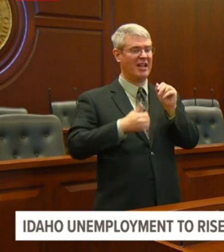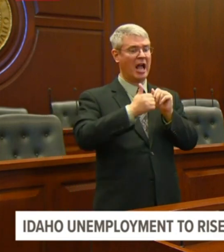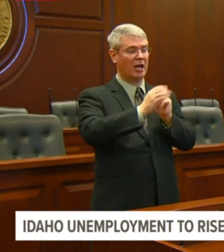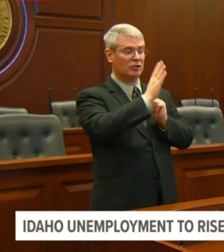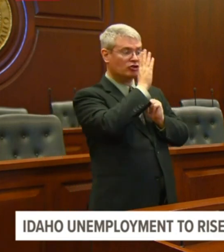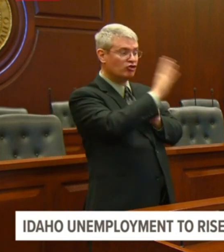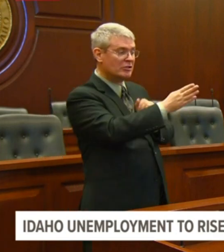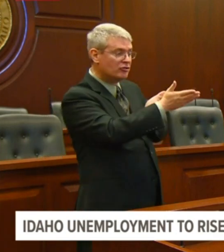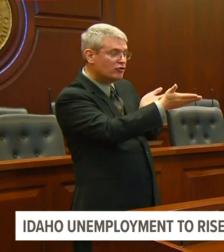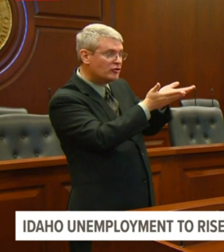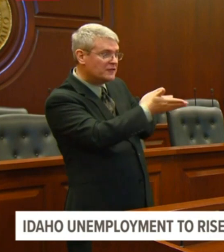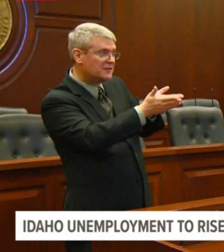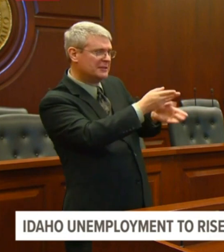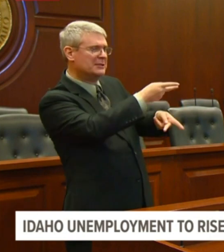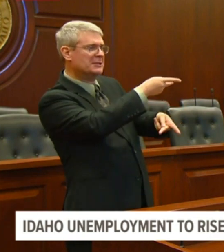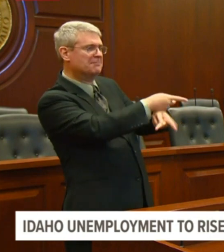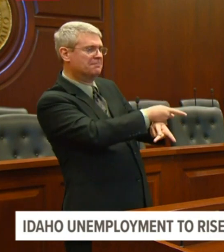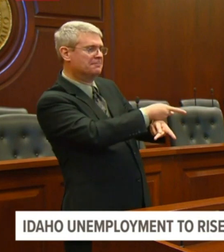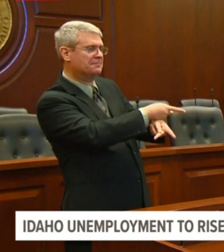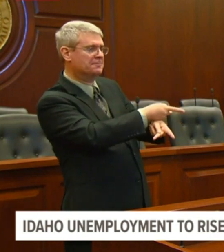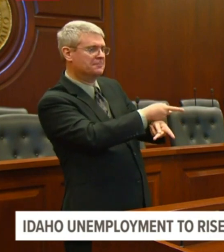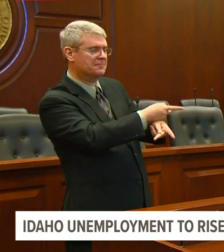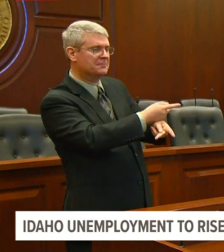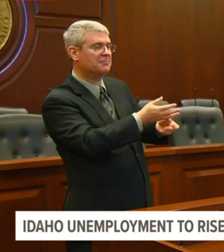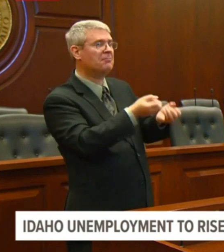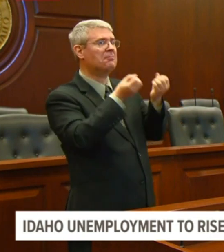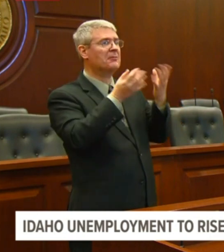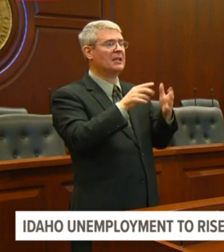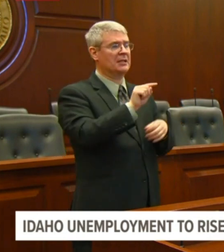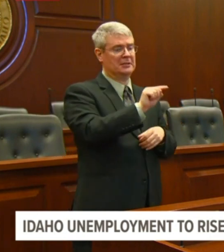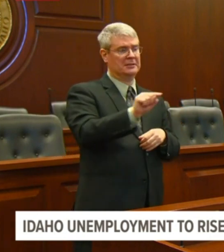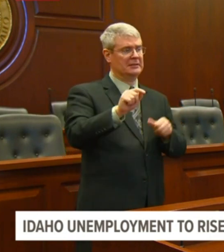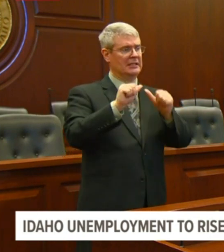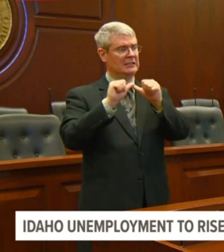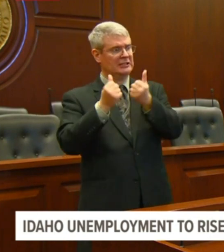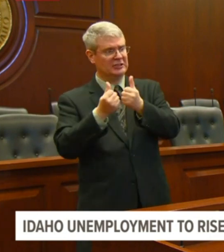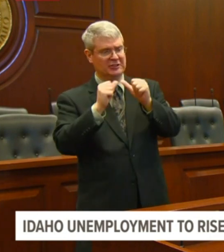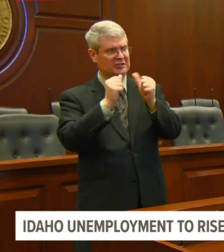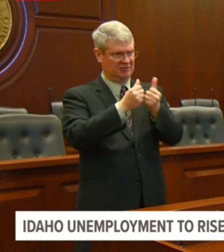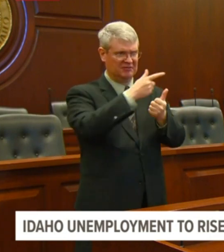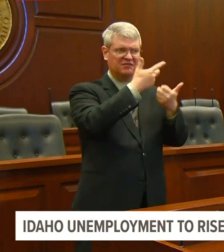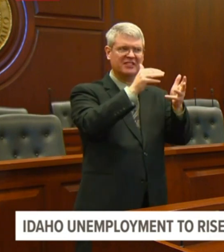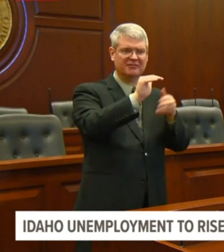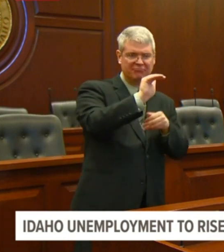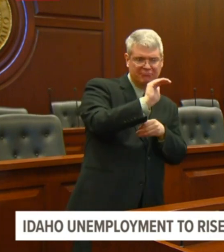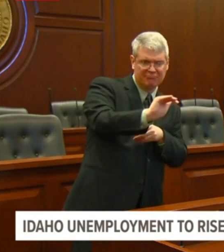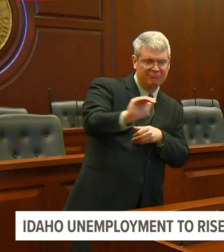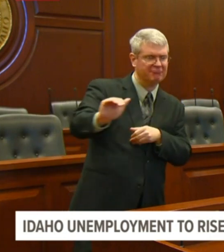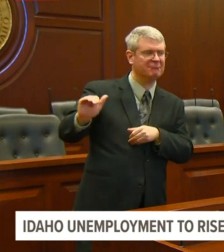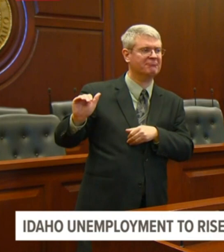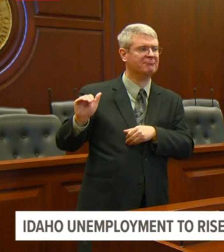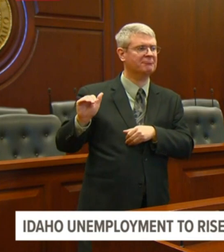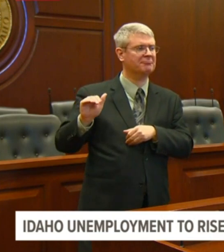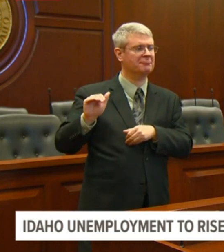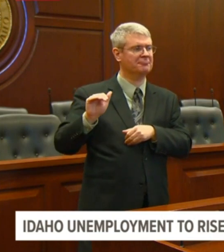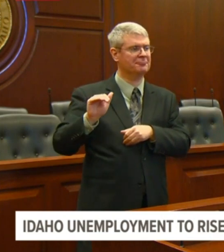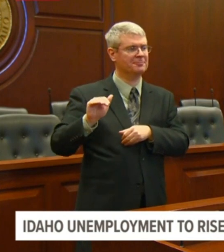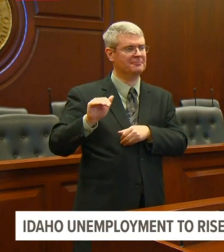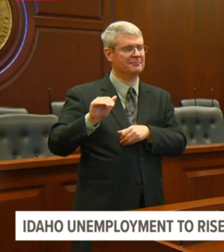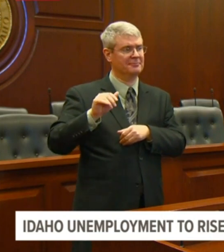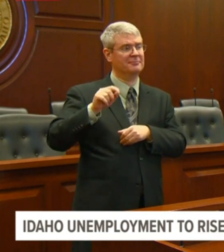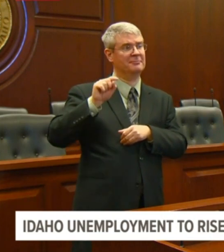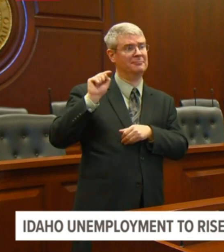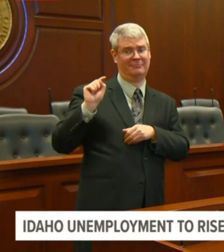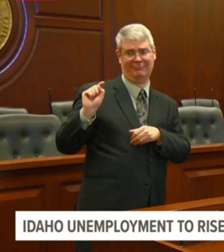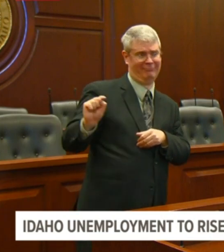to as, as we sent this letter out this morning, uh, you know, I got a great crew working for me and they